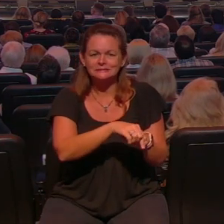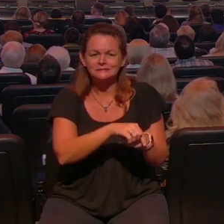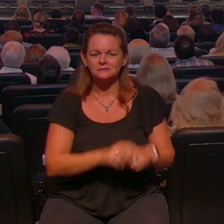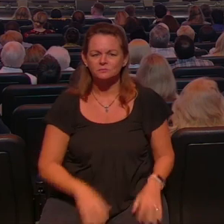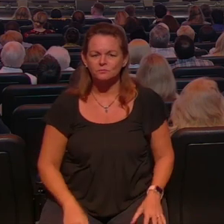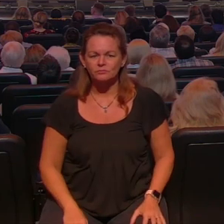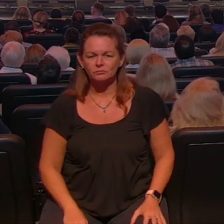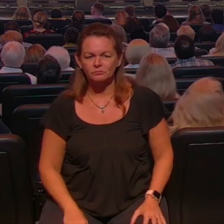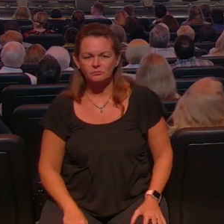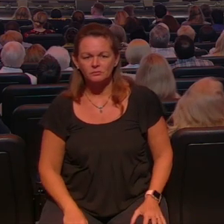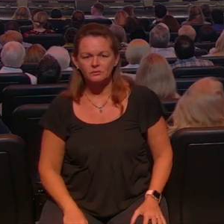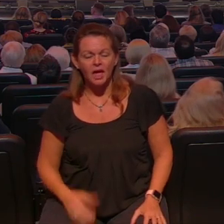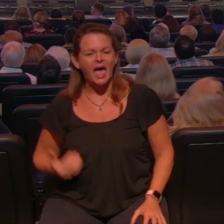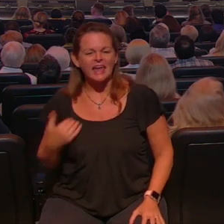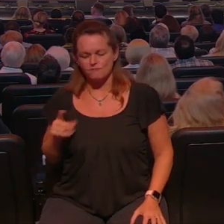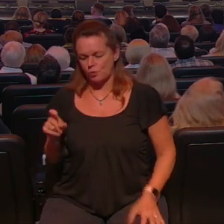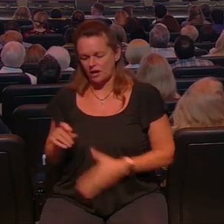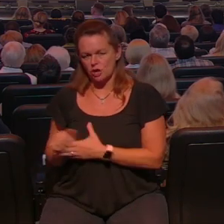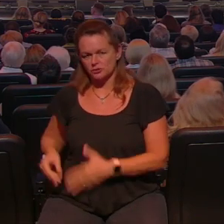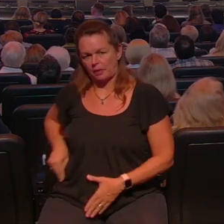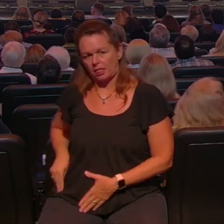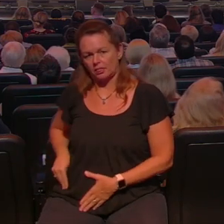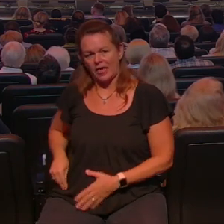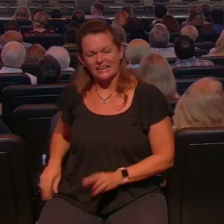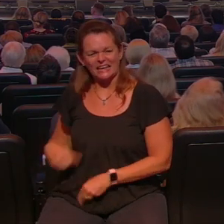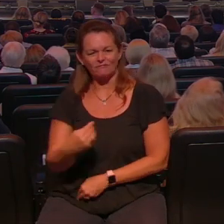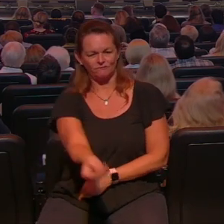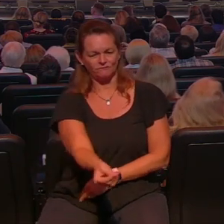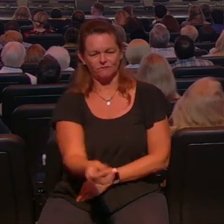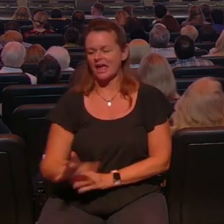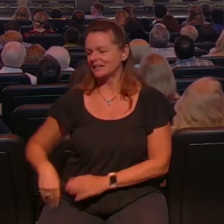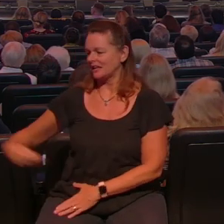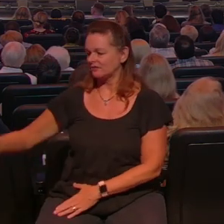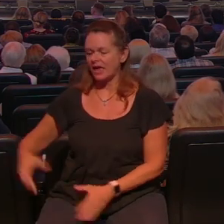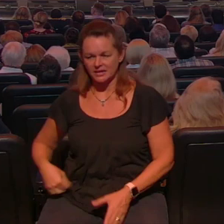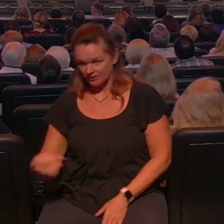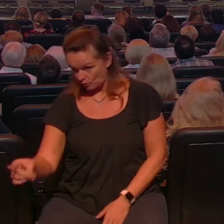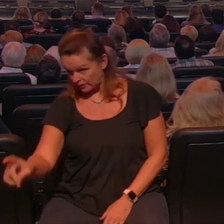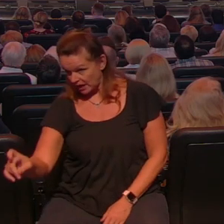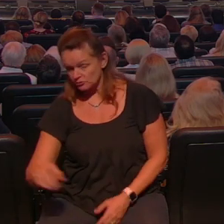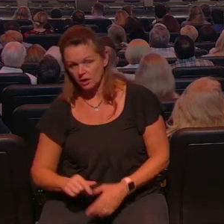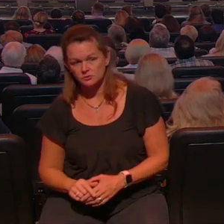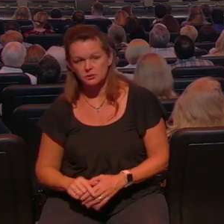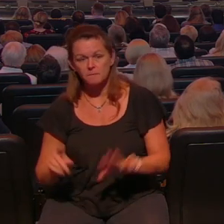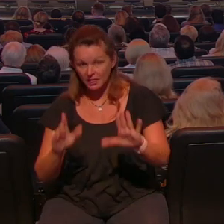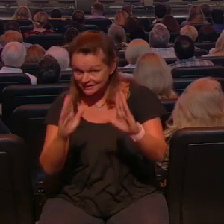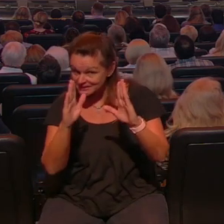gas then I carry a hundred dollar bills to give away when the Lord tells me to and I said I want to give you a hundred dollar bill but you have to listen to me for one minute